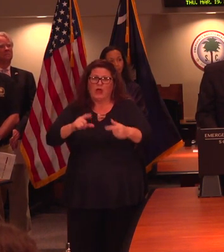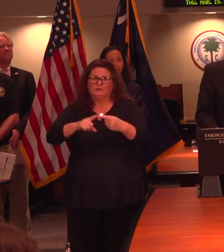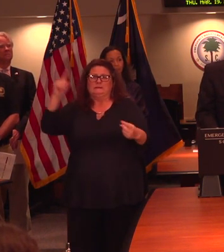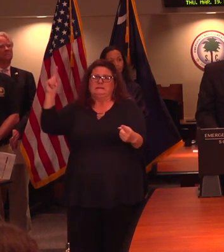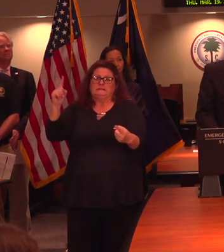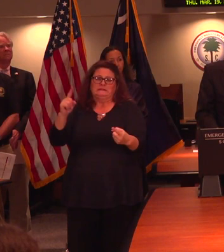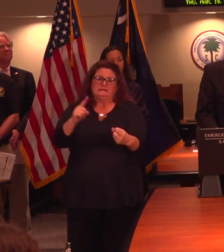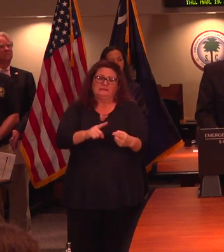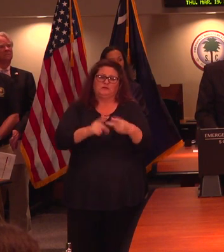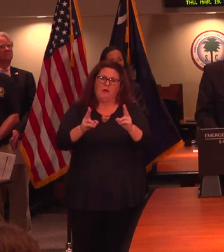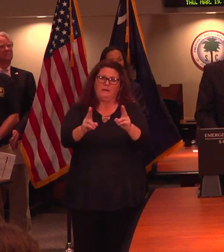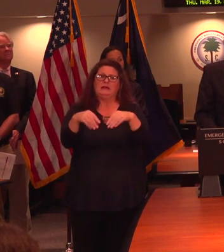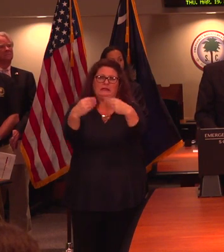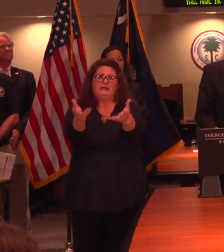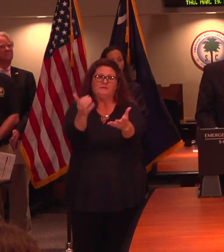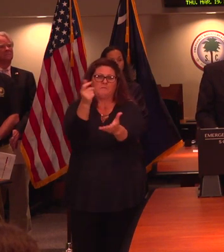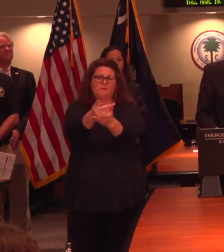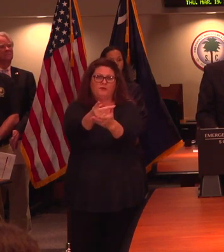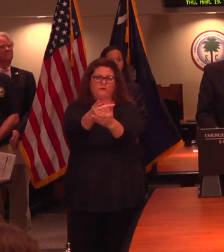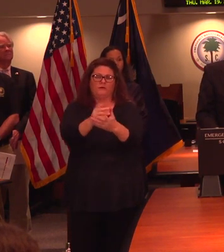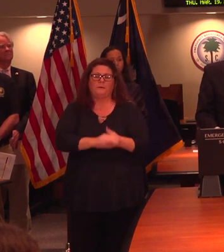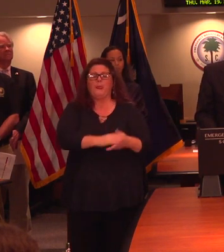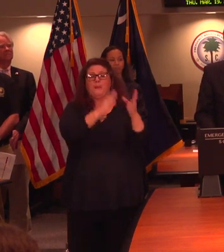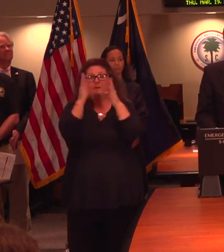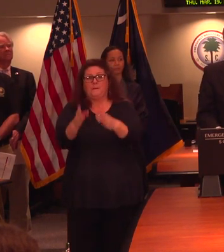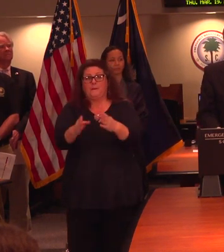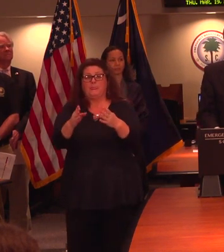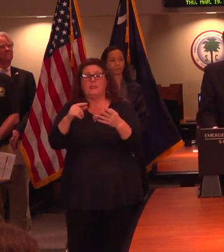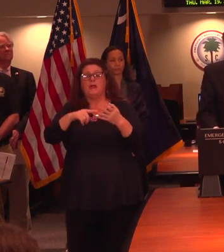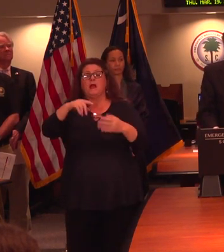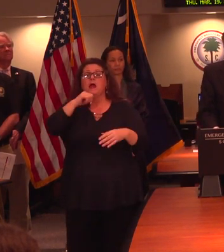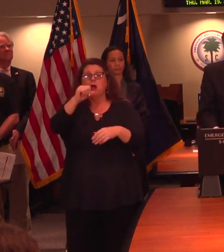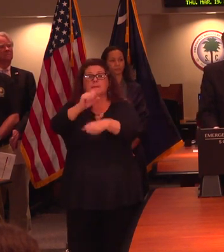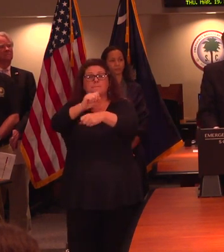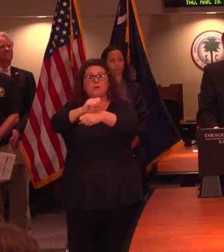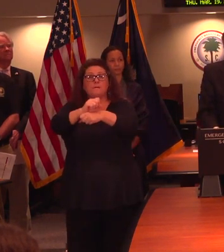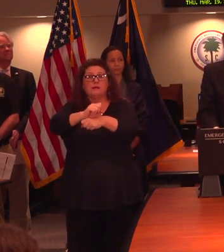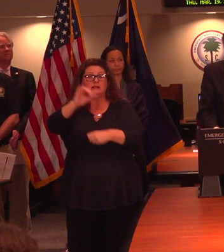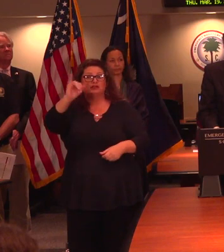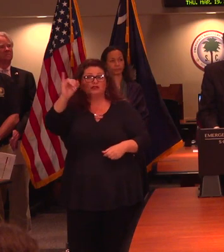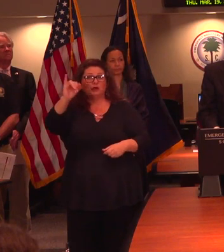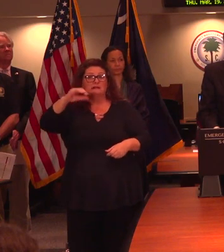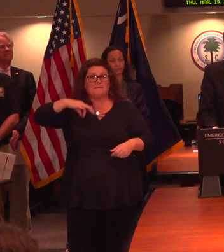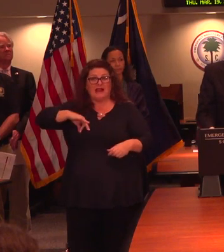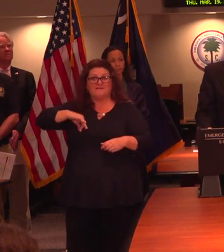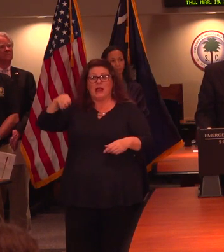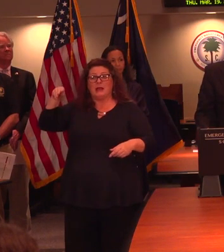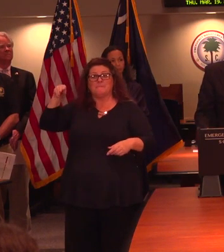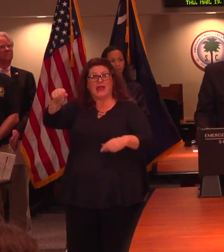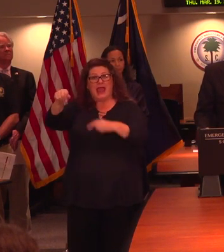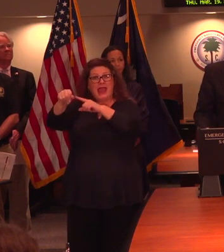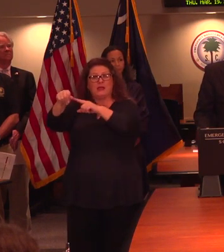For employers, unemployment insurance benefits payments are